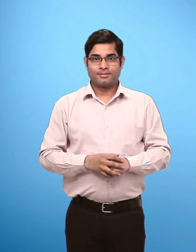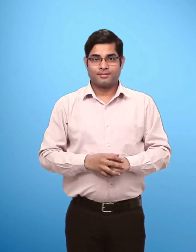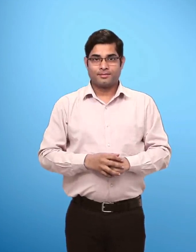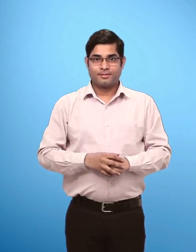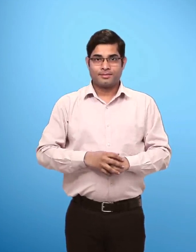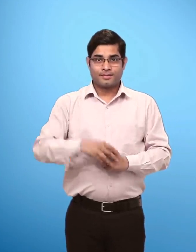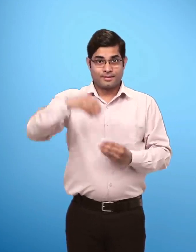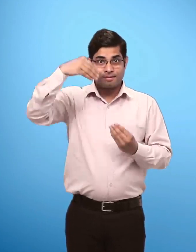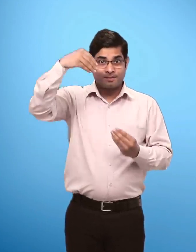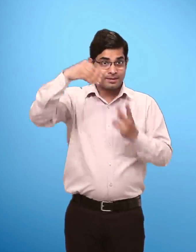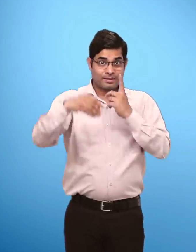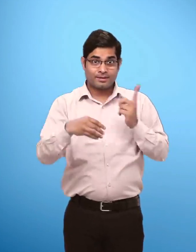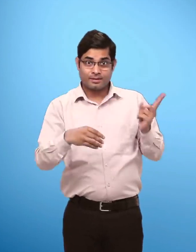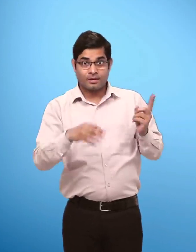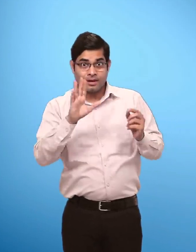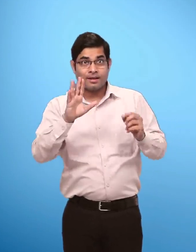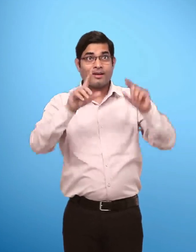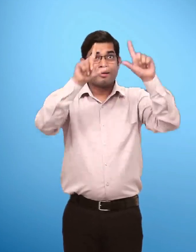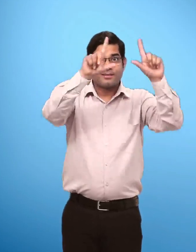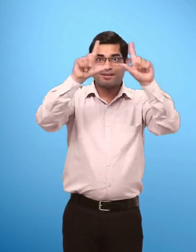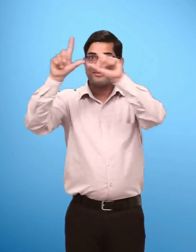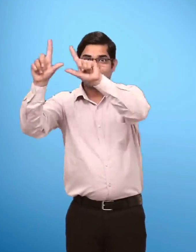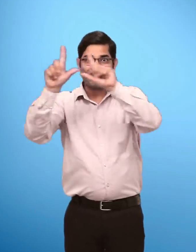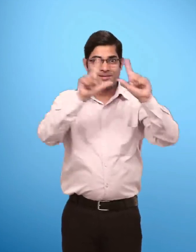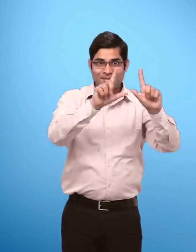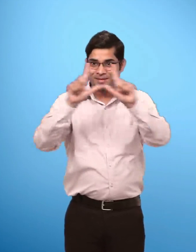This way we have divided whole page